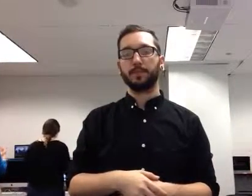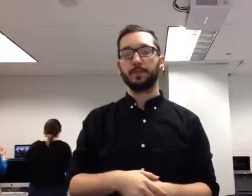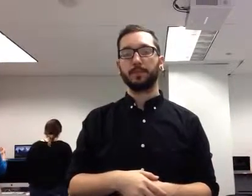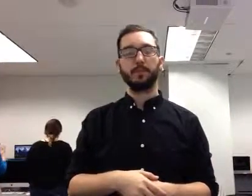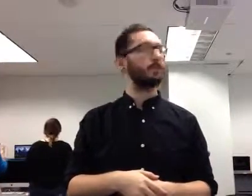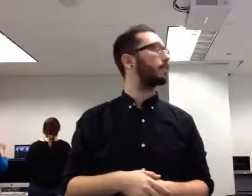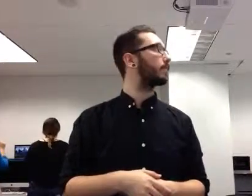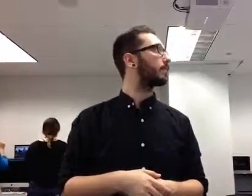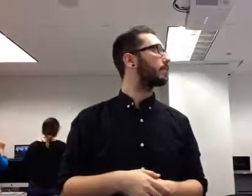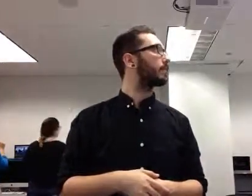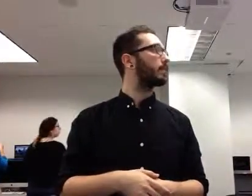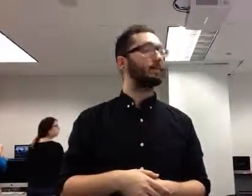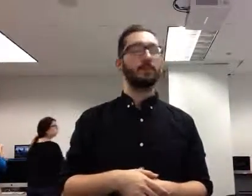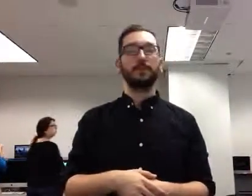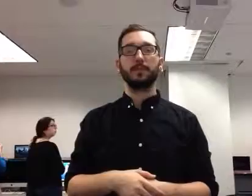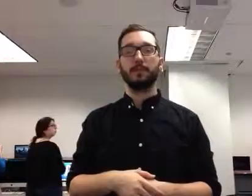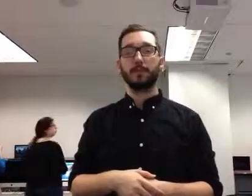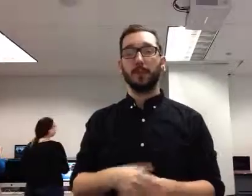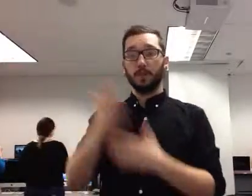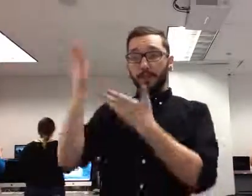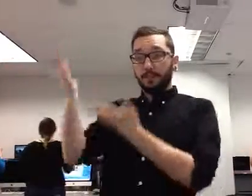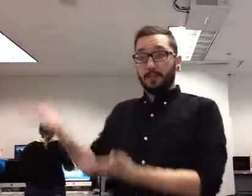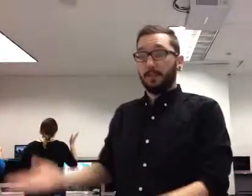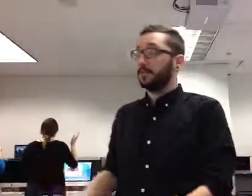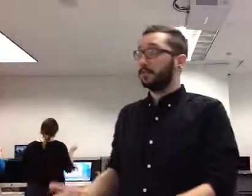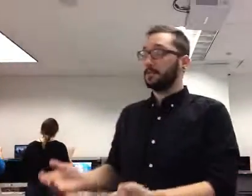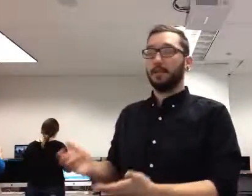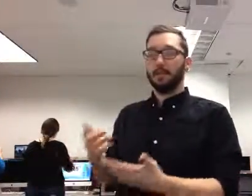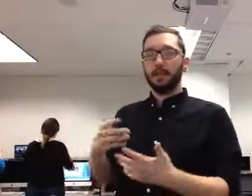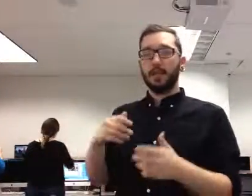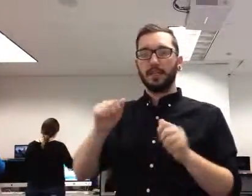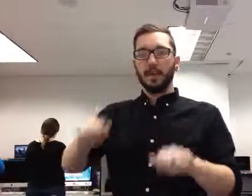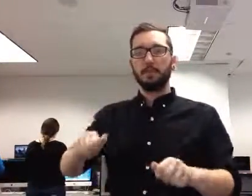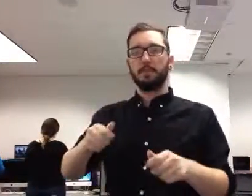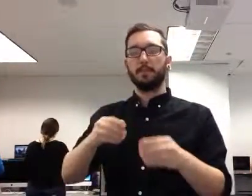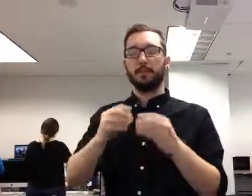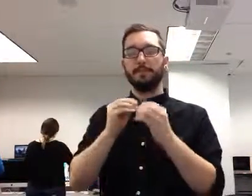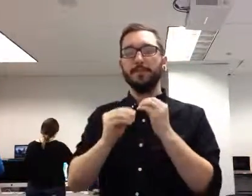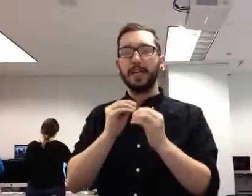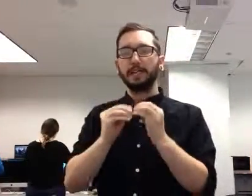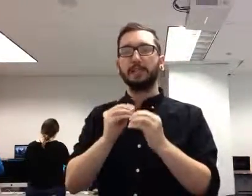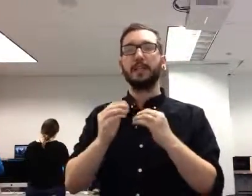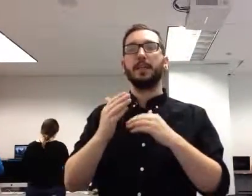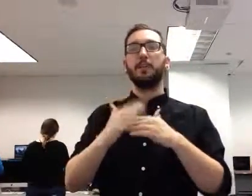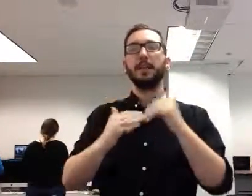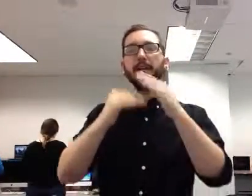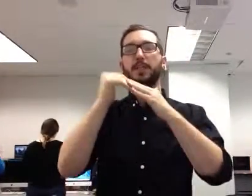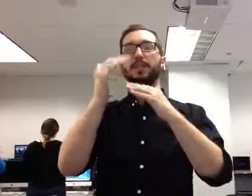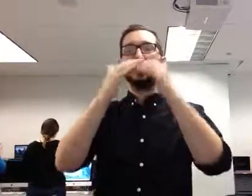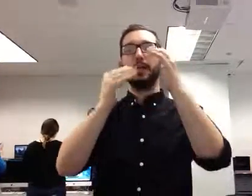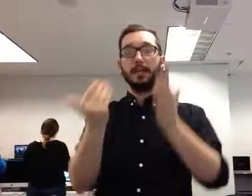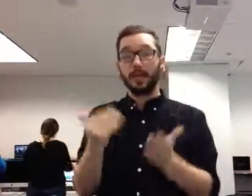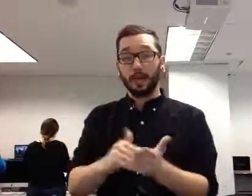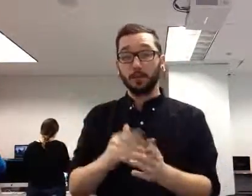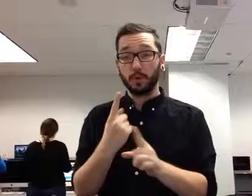rebuilt, can be replaced. But probably the biggest loss, and there again, at any war